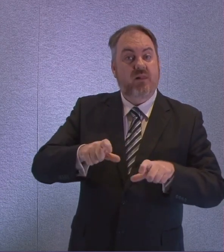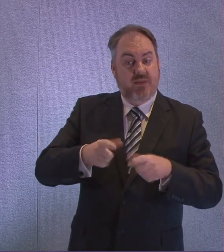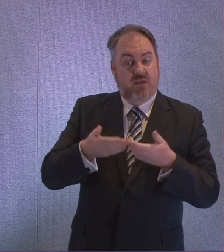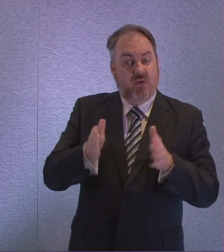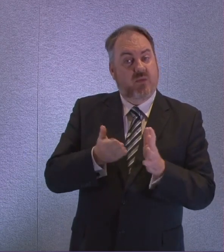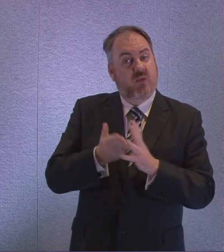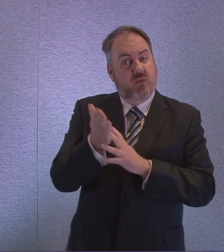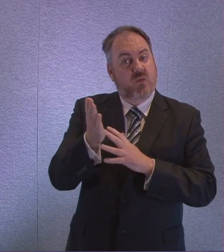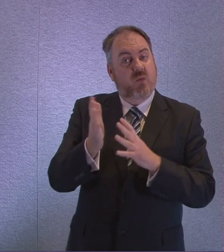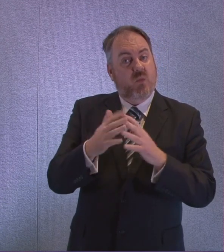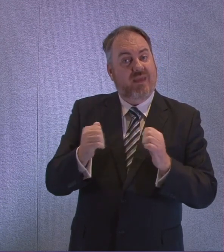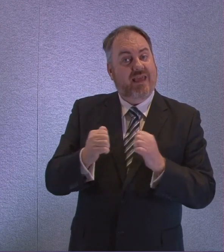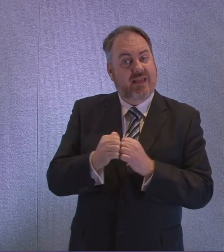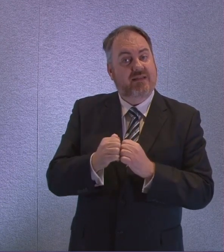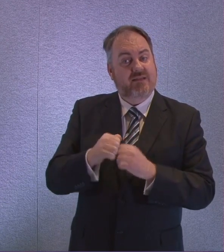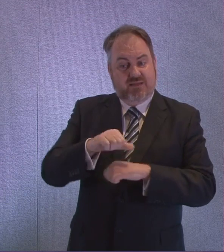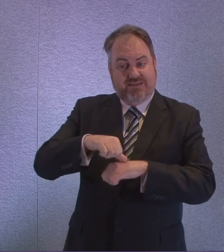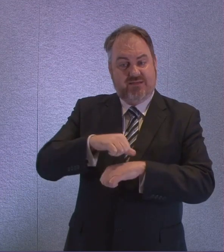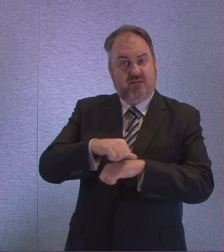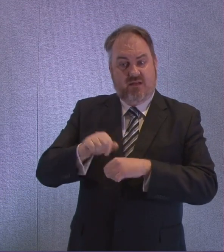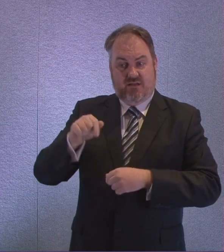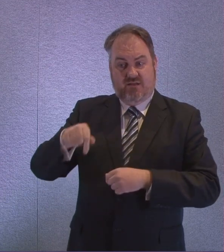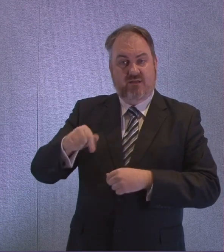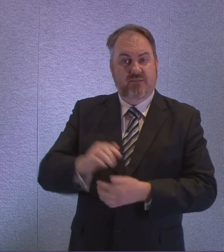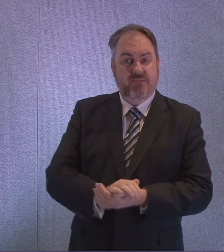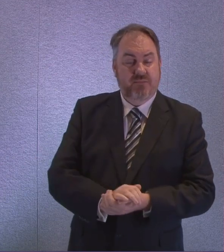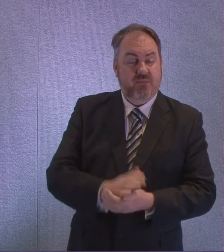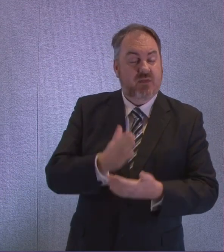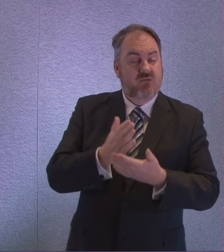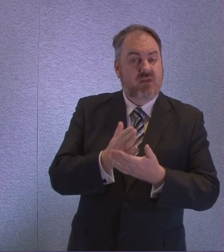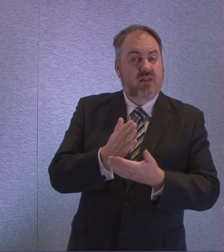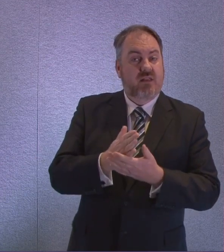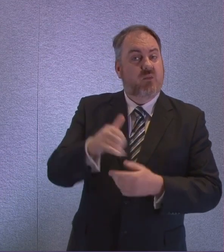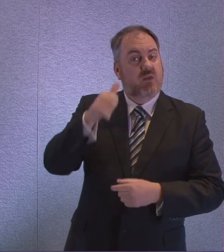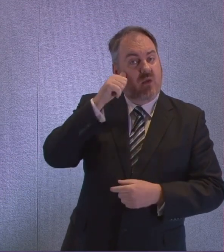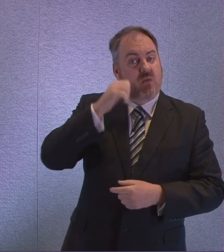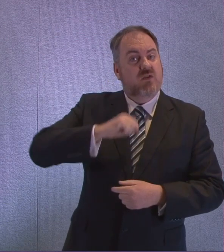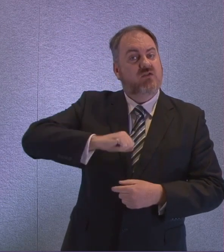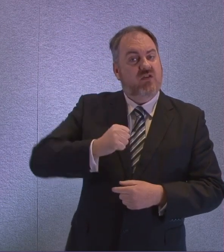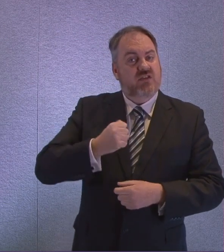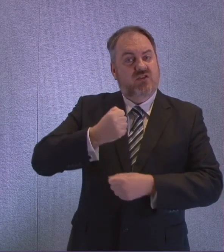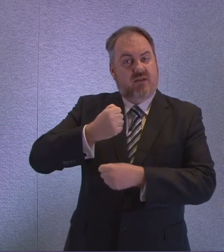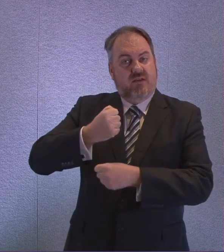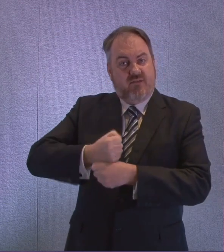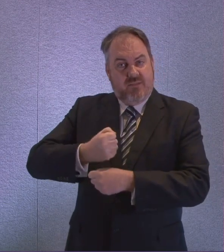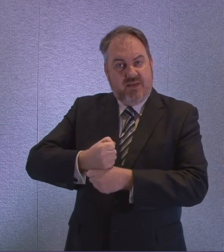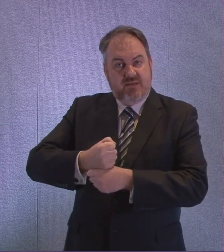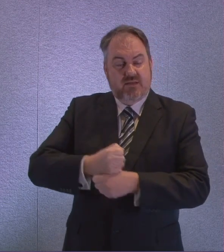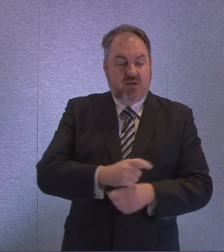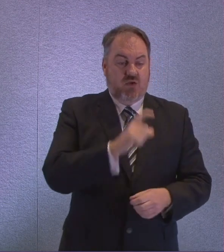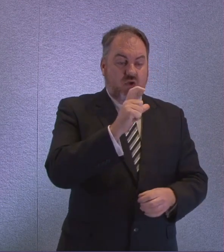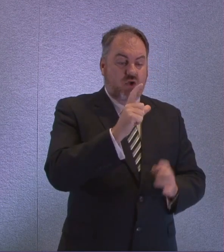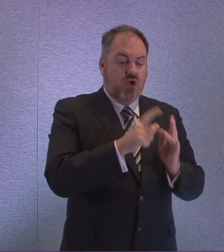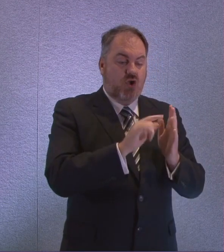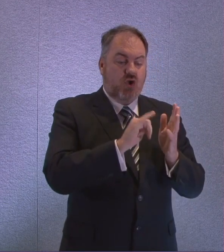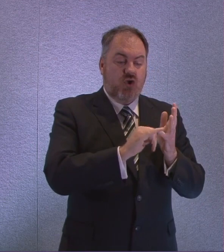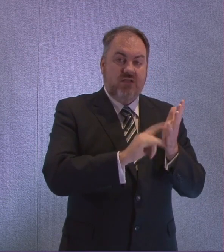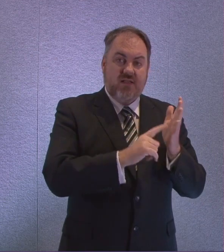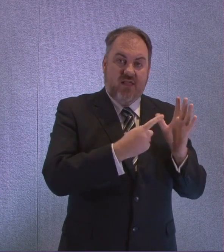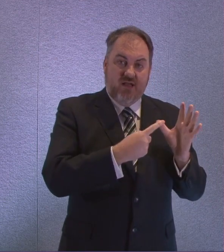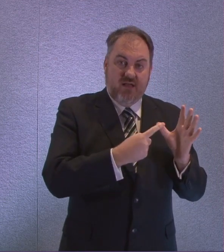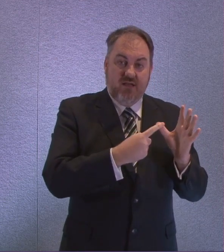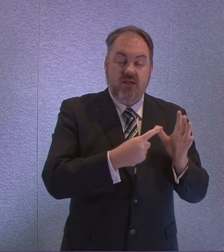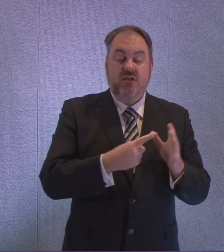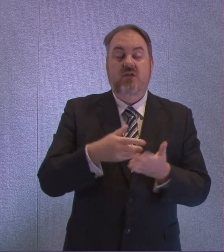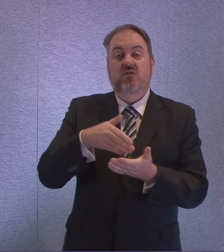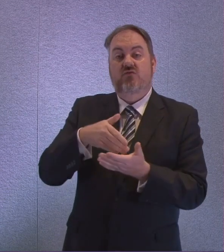have an opportunity yet to see the joint statement that has issued this morning between the Scottish Government, COSLA and trade unions. We all took part in